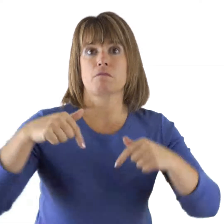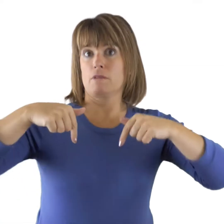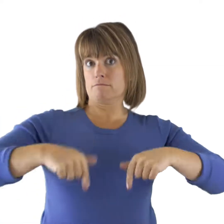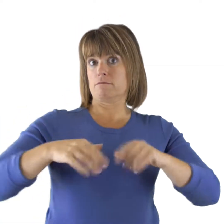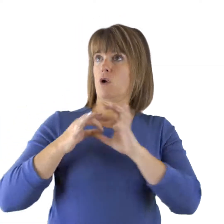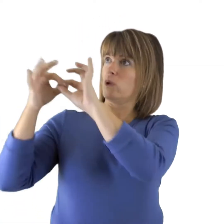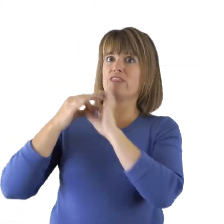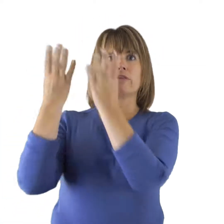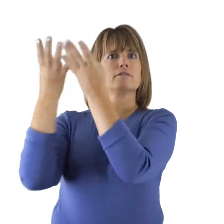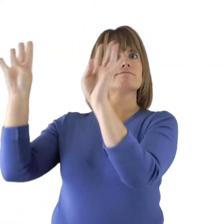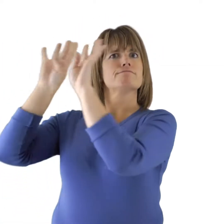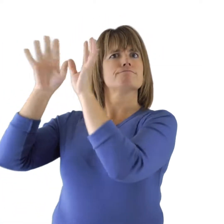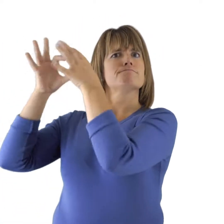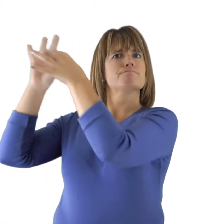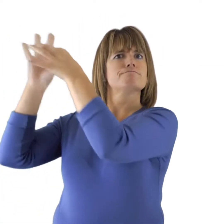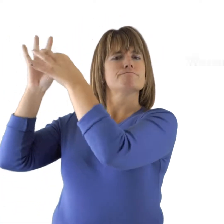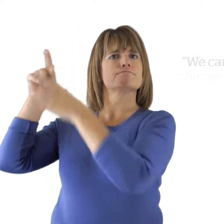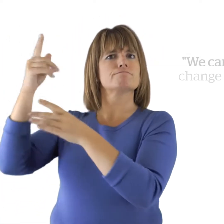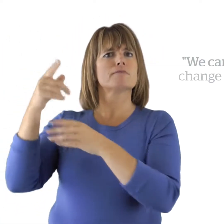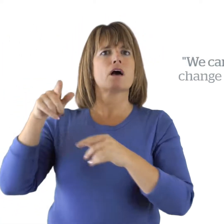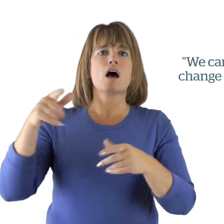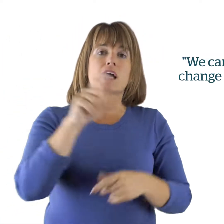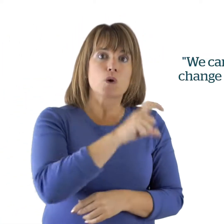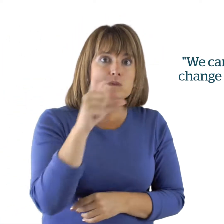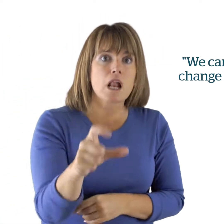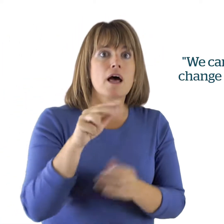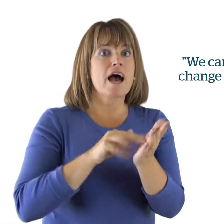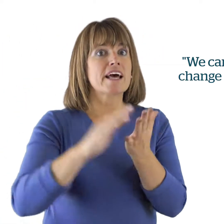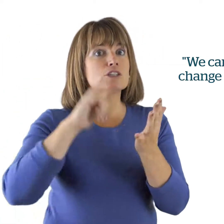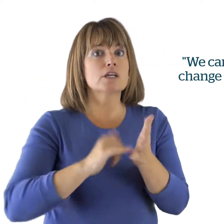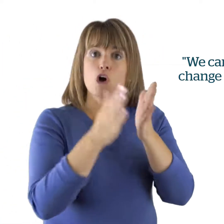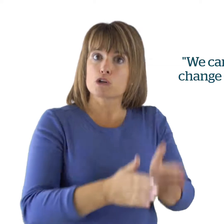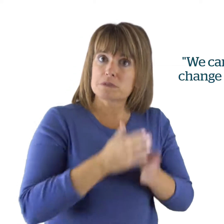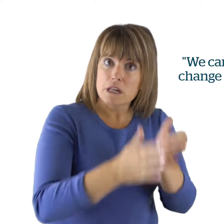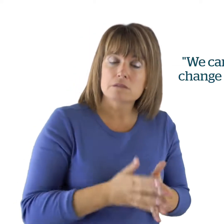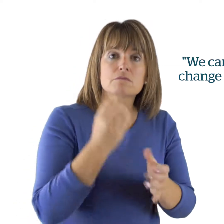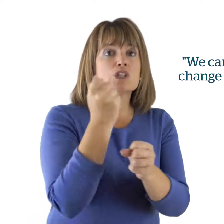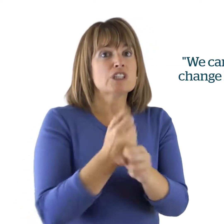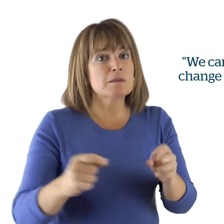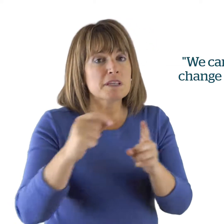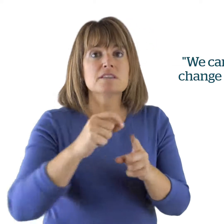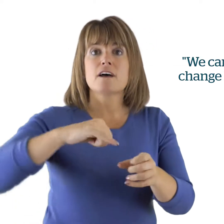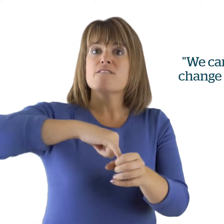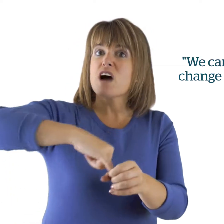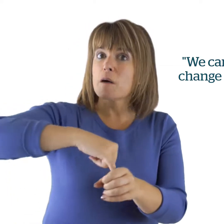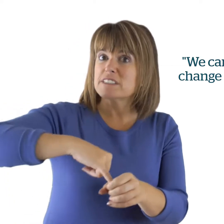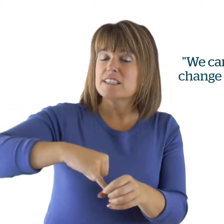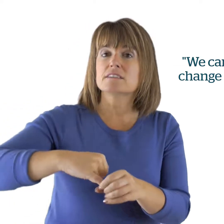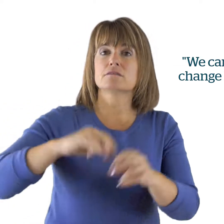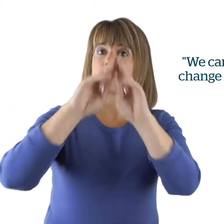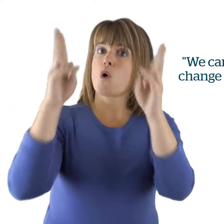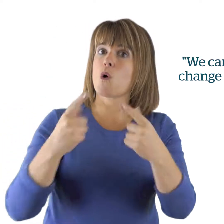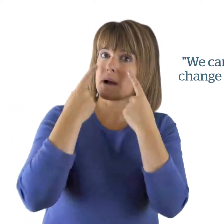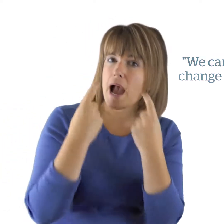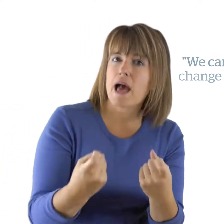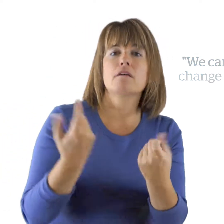the council and NHS hospitals. We work with GPs, pharmacies, care homes and voluntary groups, and we